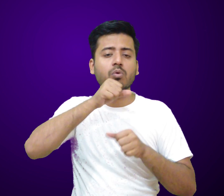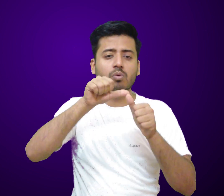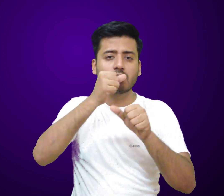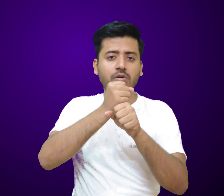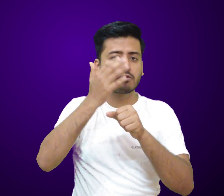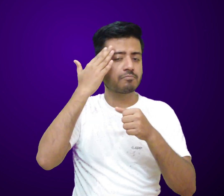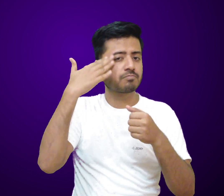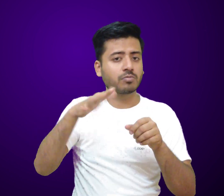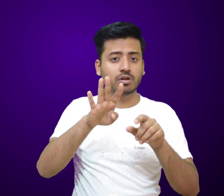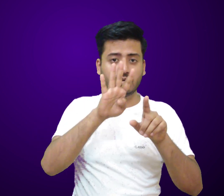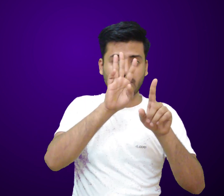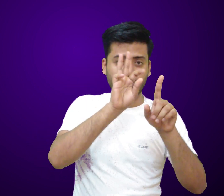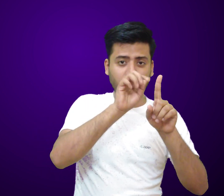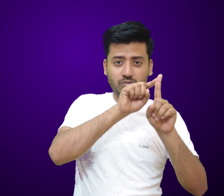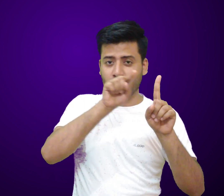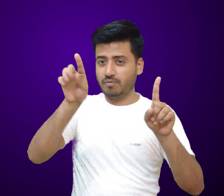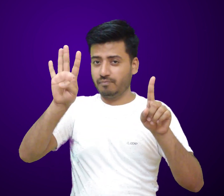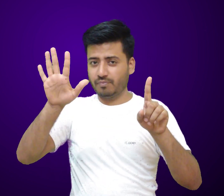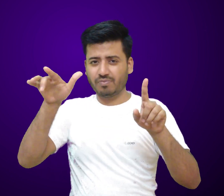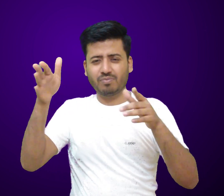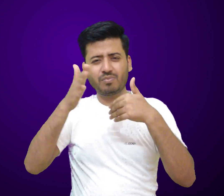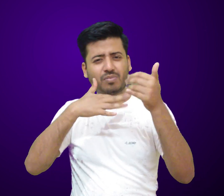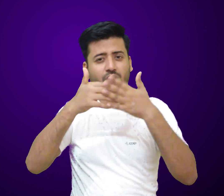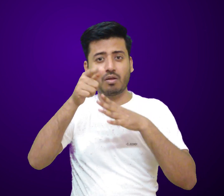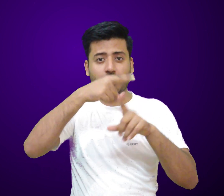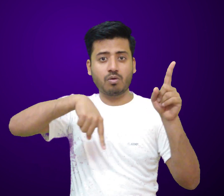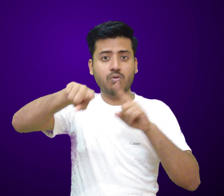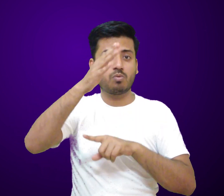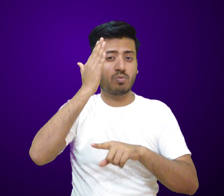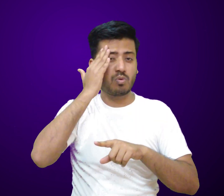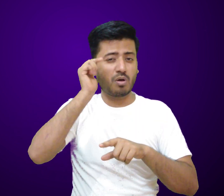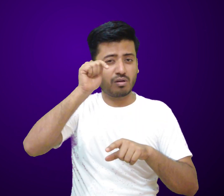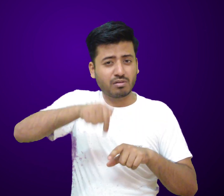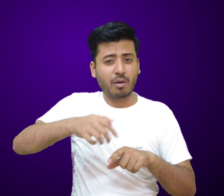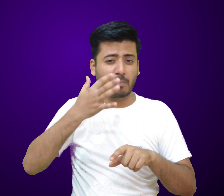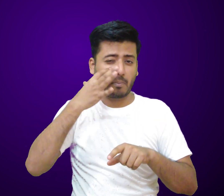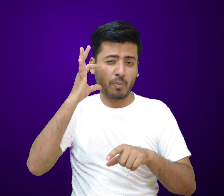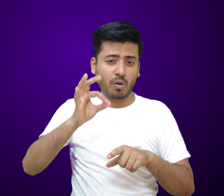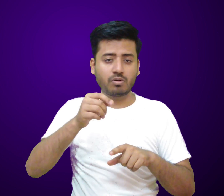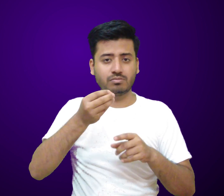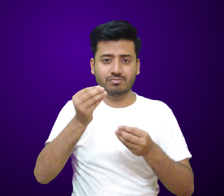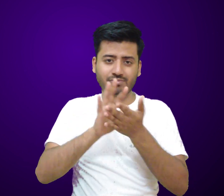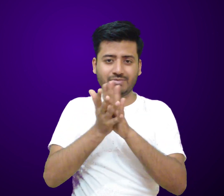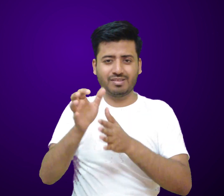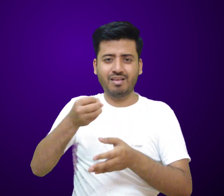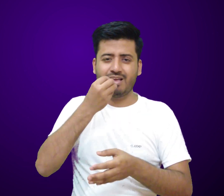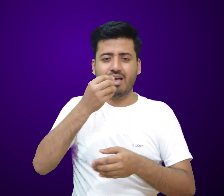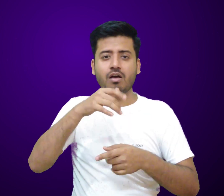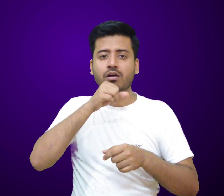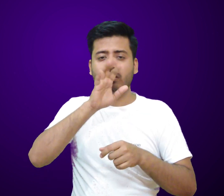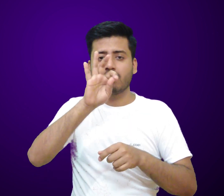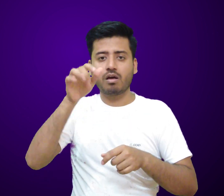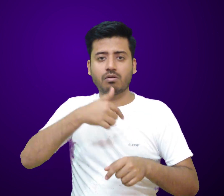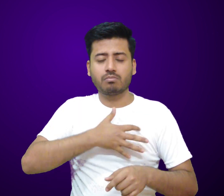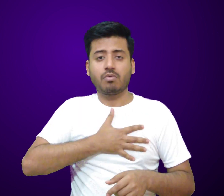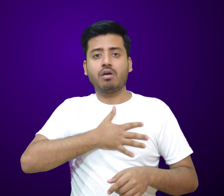such foods, high-temperature, regularly, only then the carcinogens enter your body. So, I would say that there is no